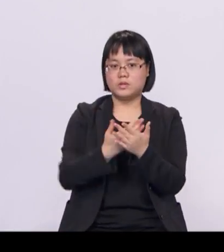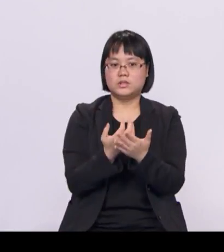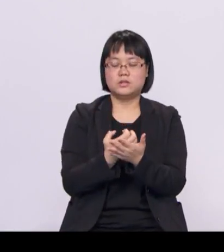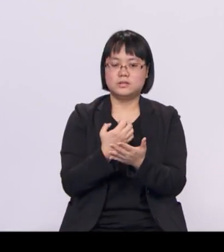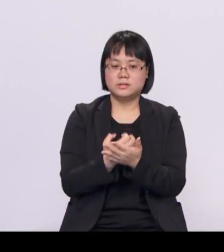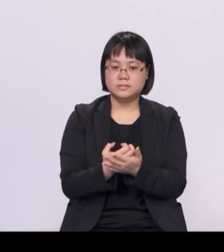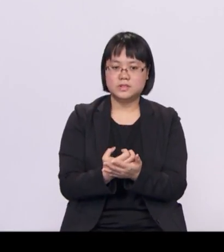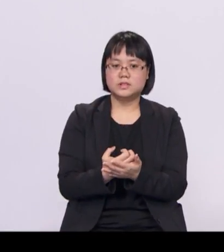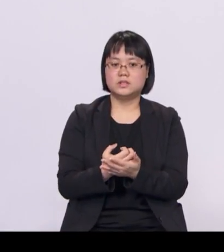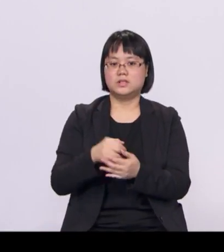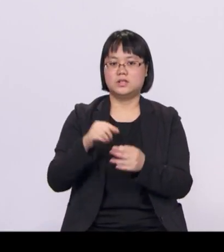emissions reduction.